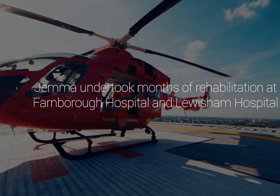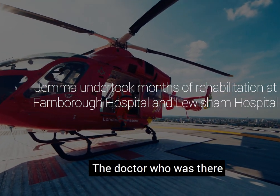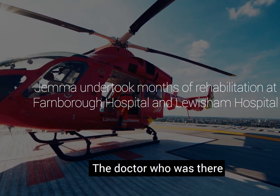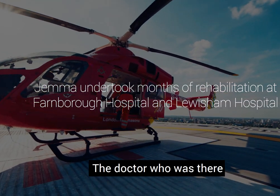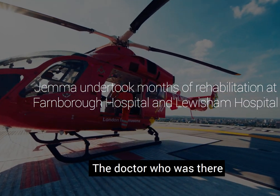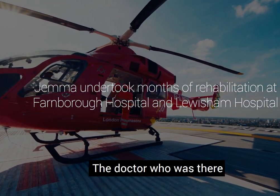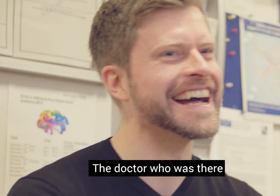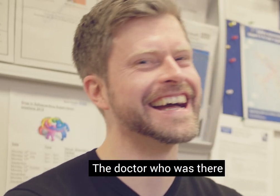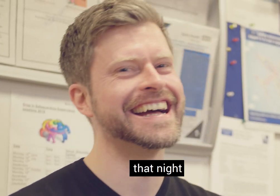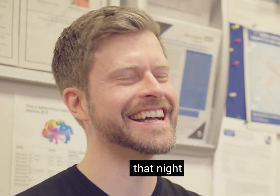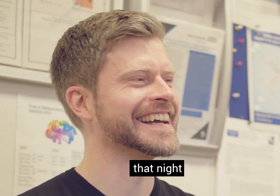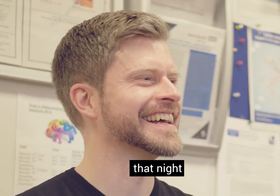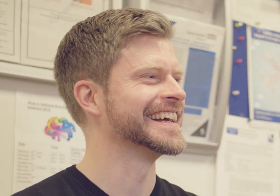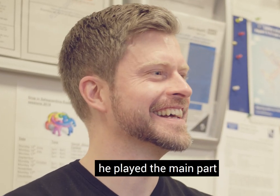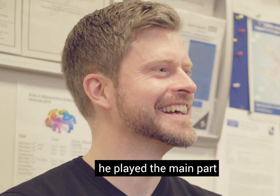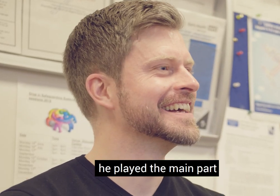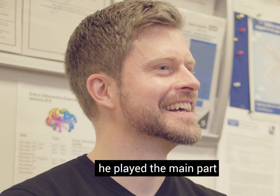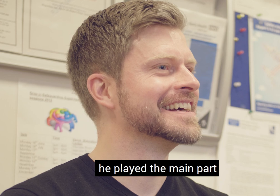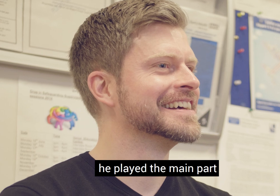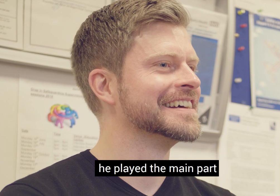The doctor who was there that night, he played the main part.